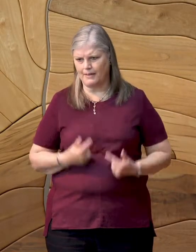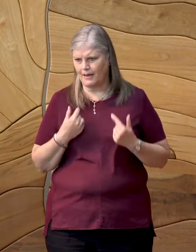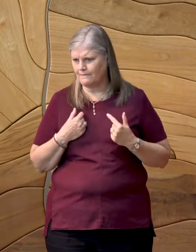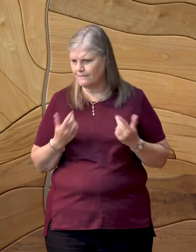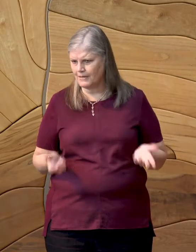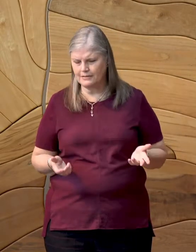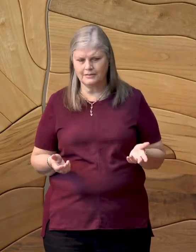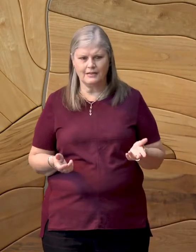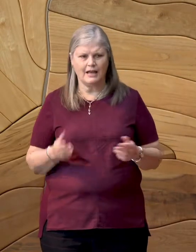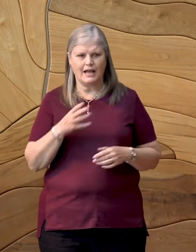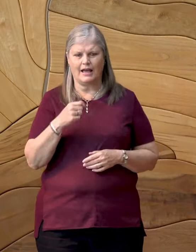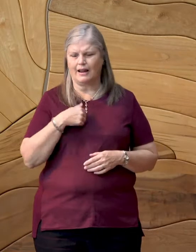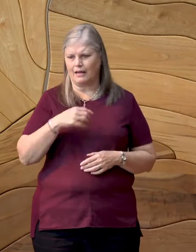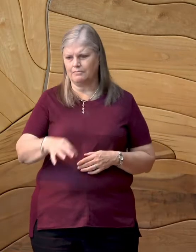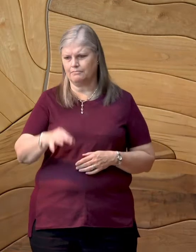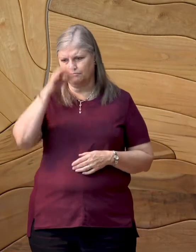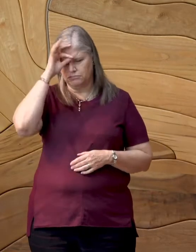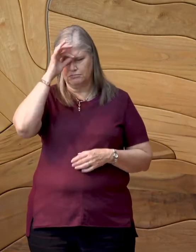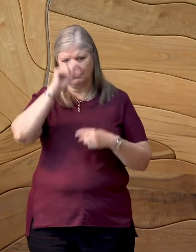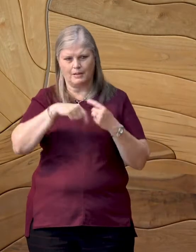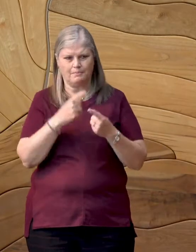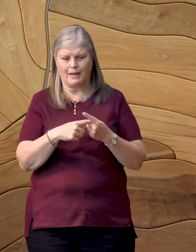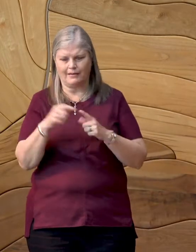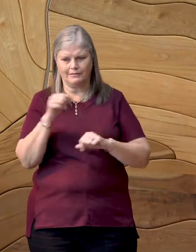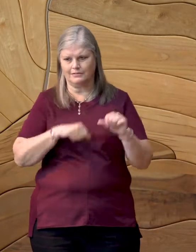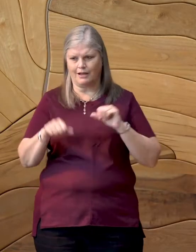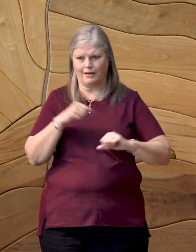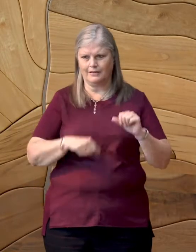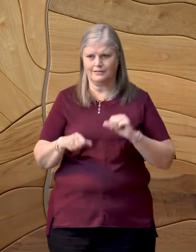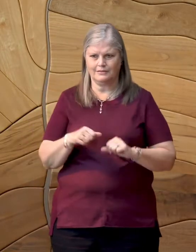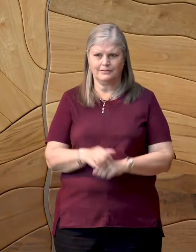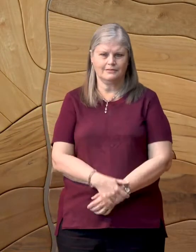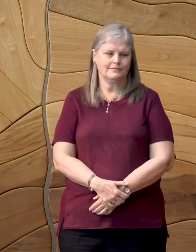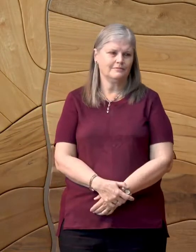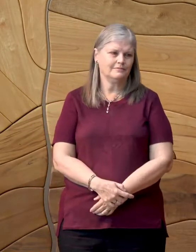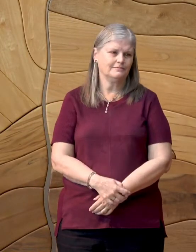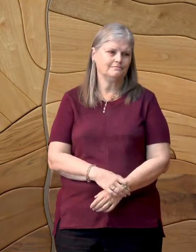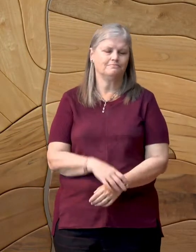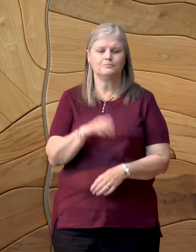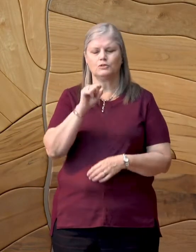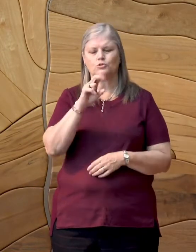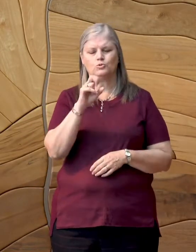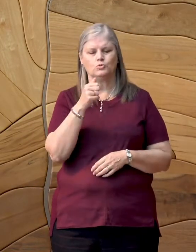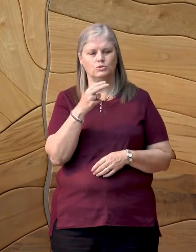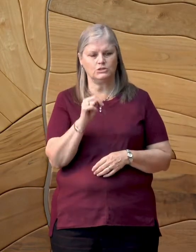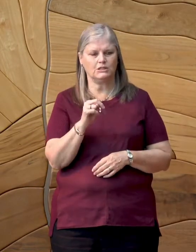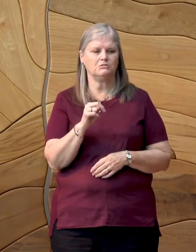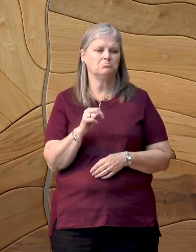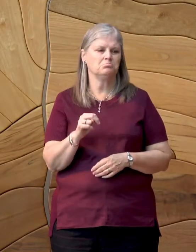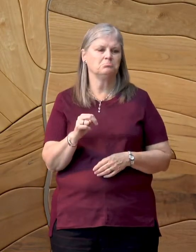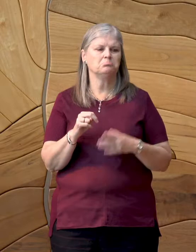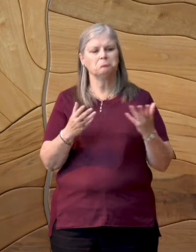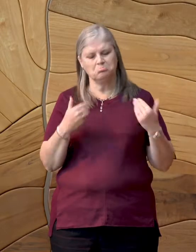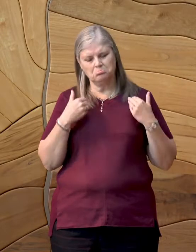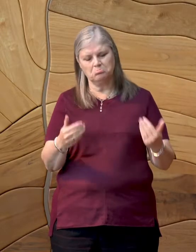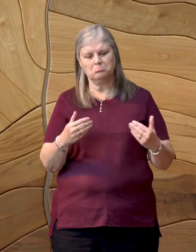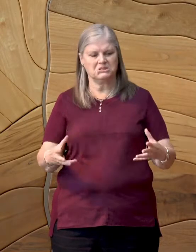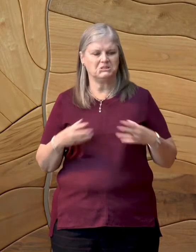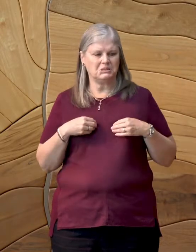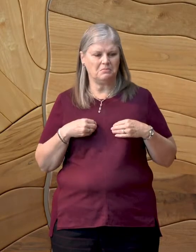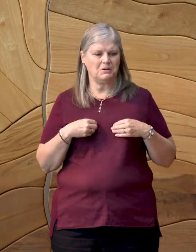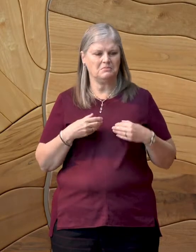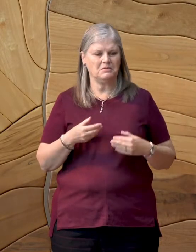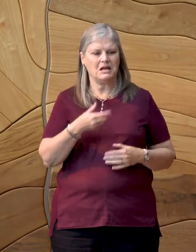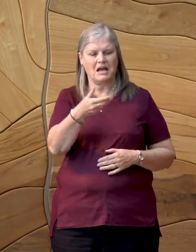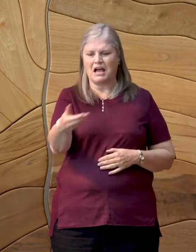and knew next to nothing about science. Susan rolled the dice and hired me anyway.